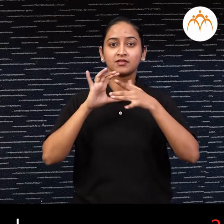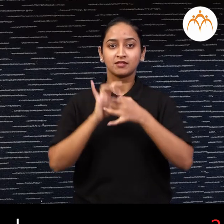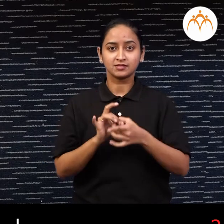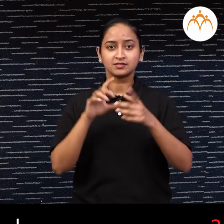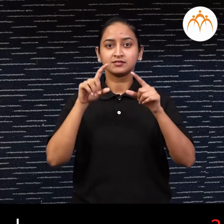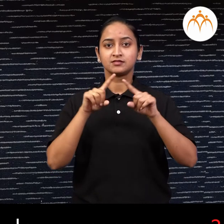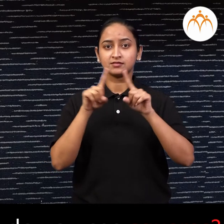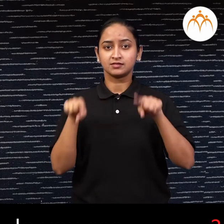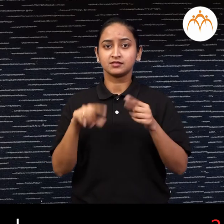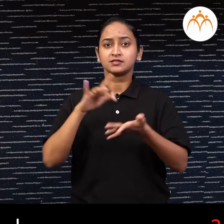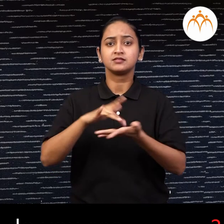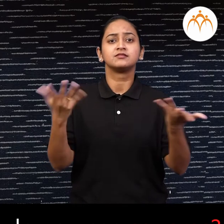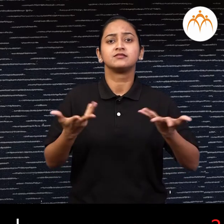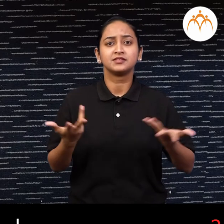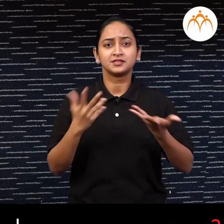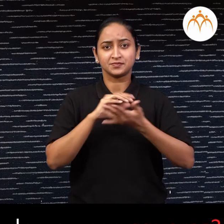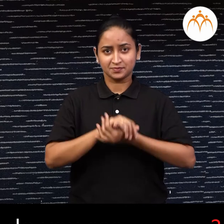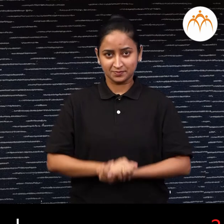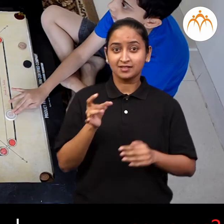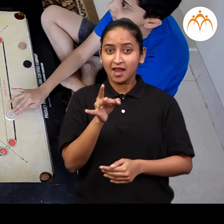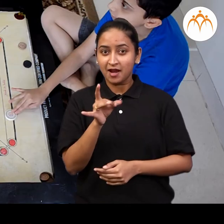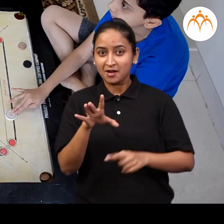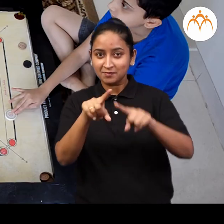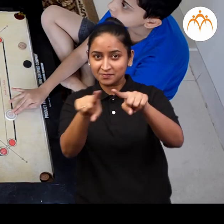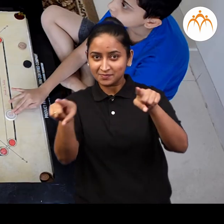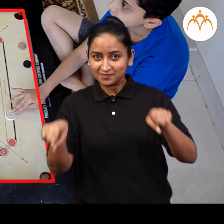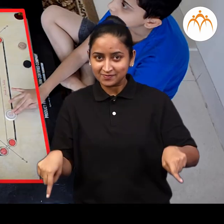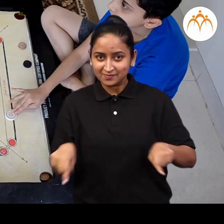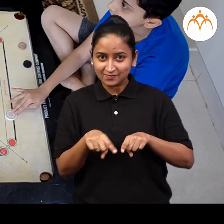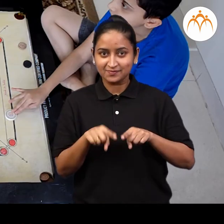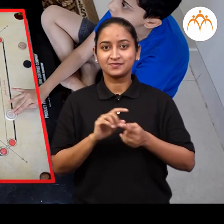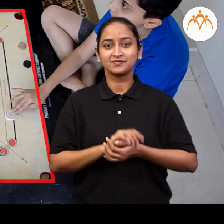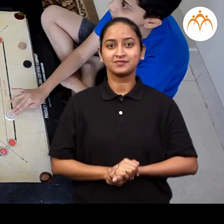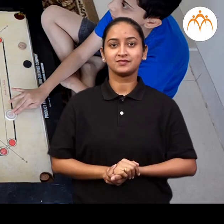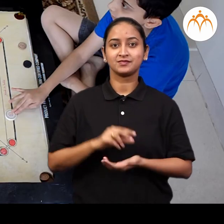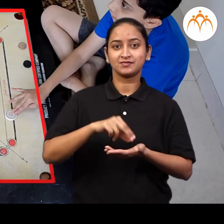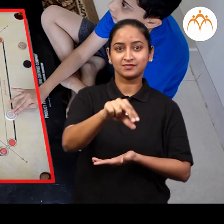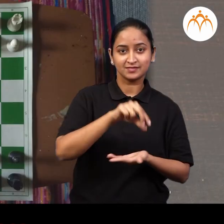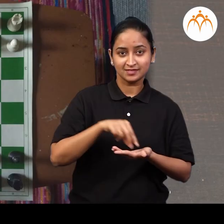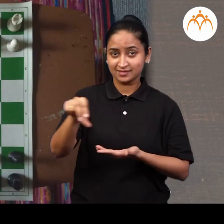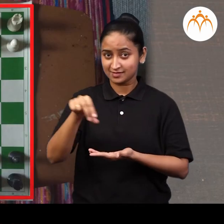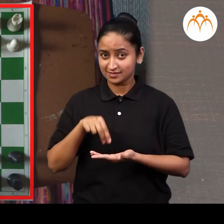other games do you see squares, Carom, Chess,